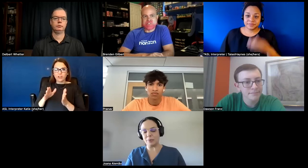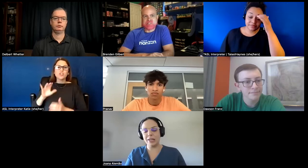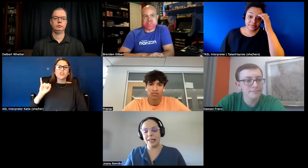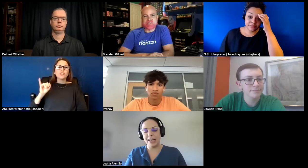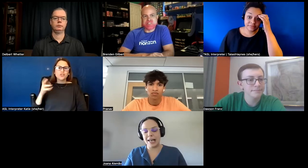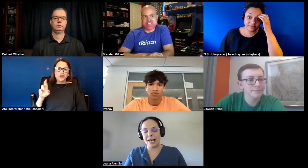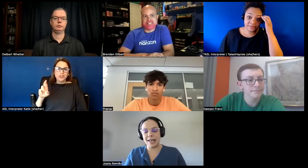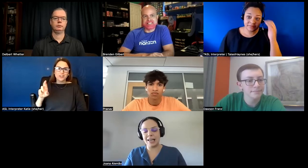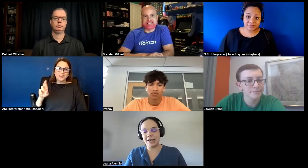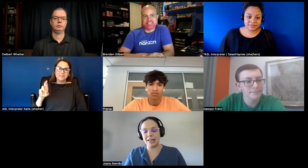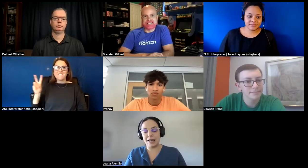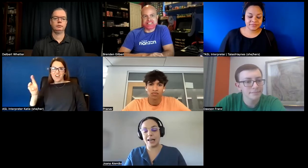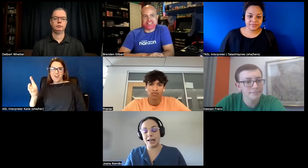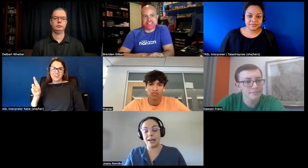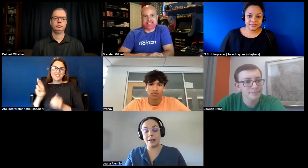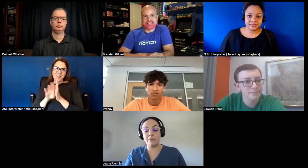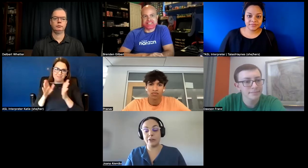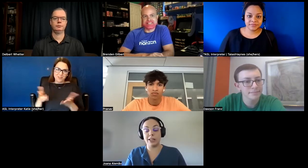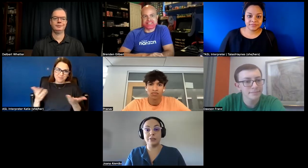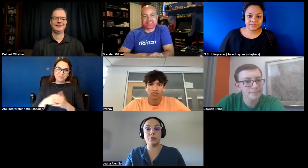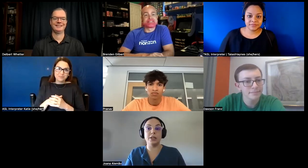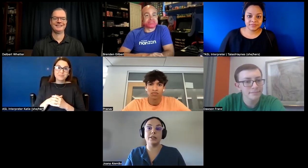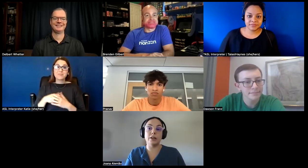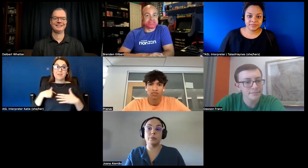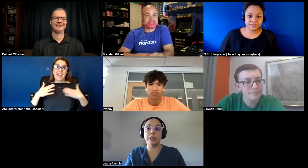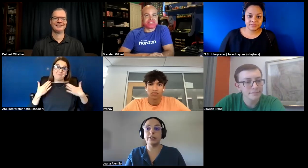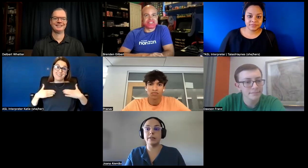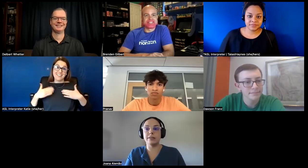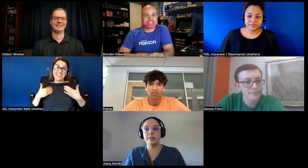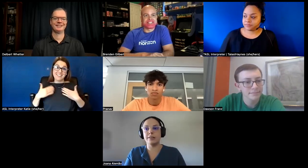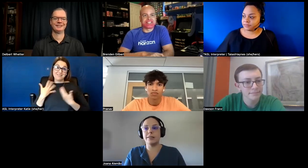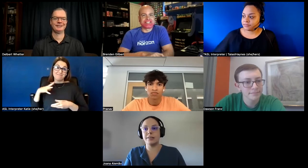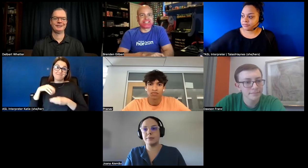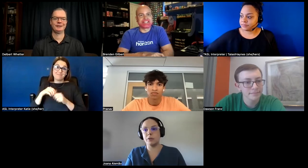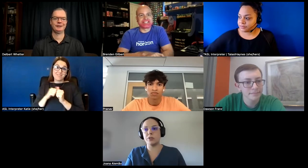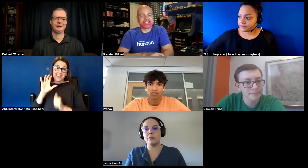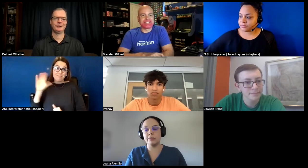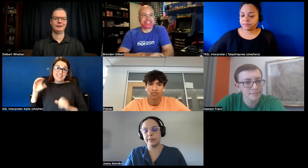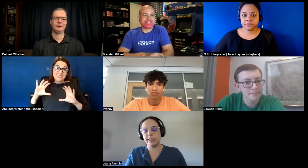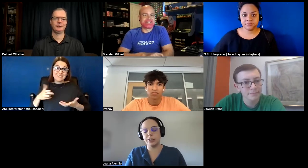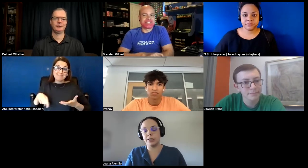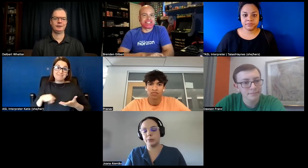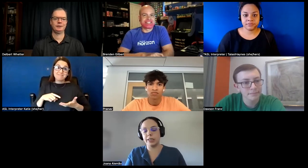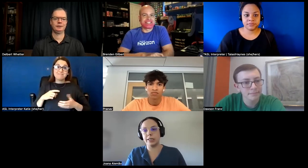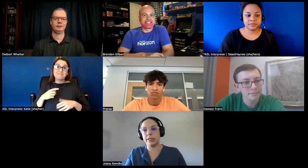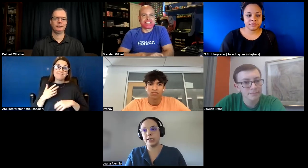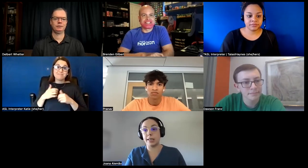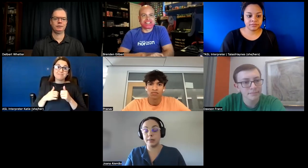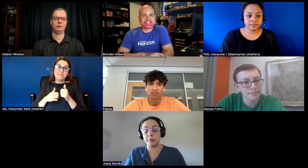uh i'm very glad to be in a company that is most involved uh with the accessibility